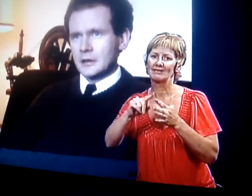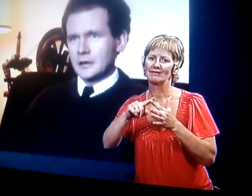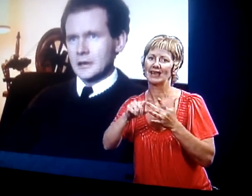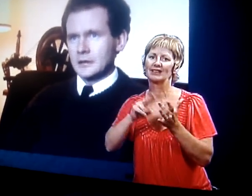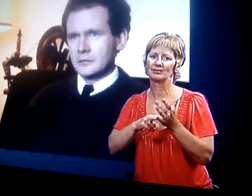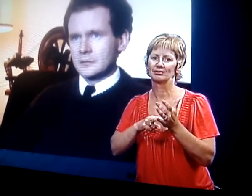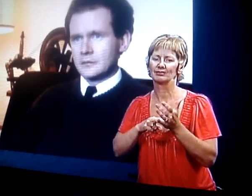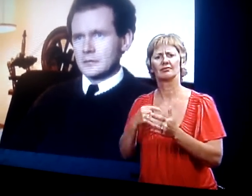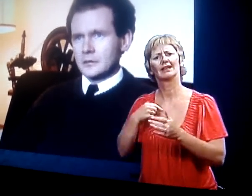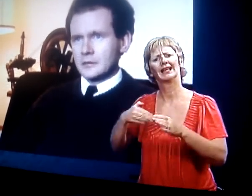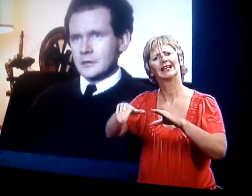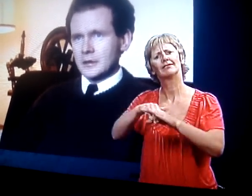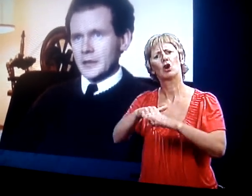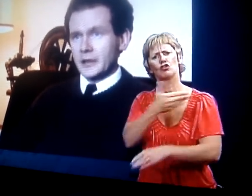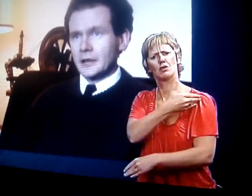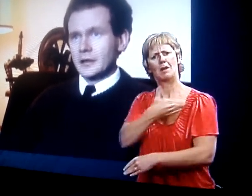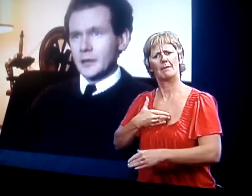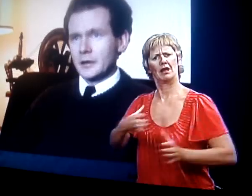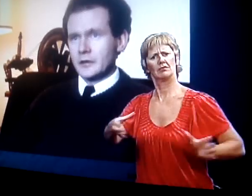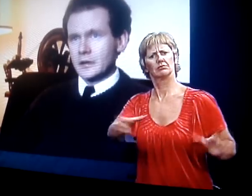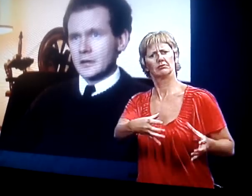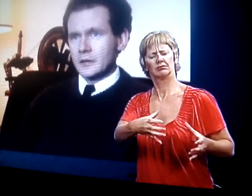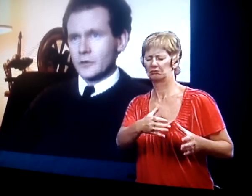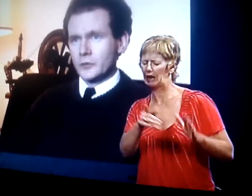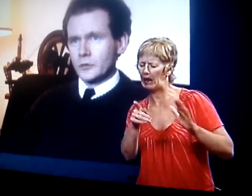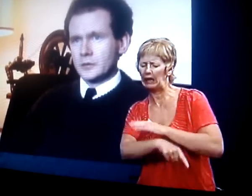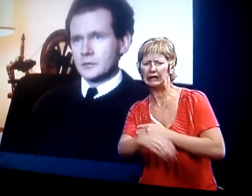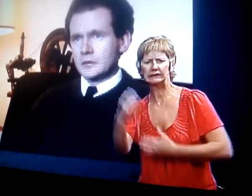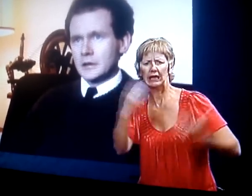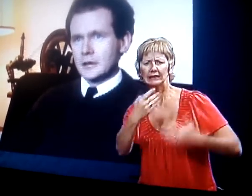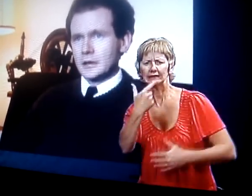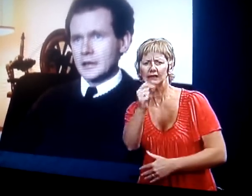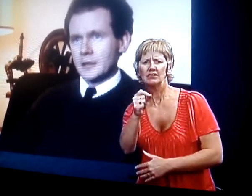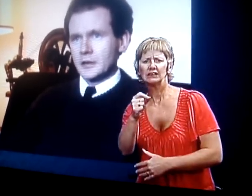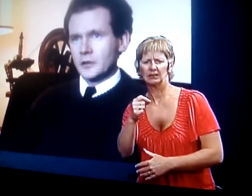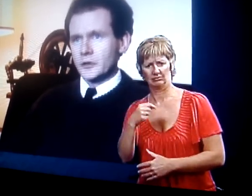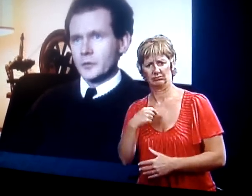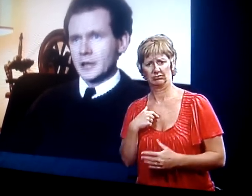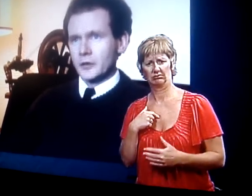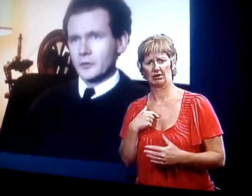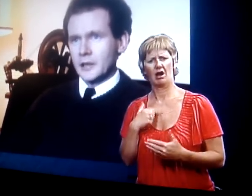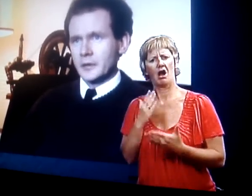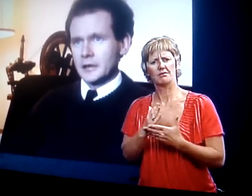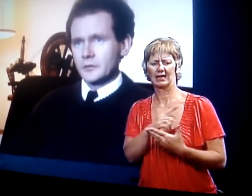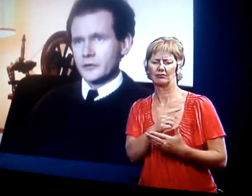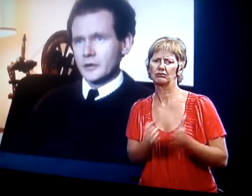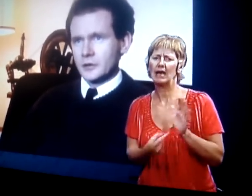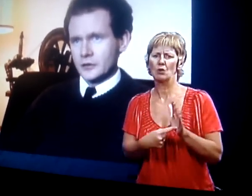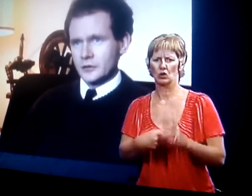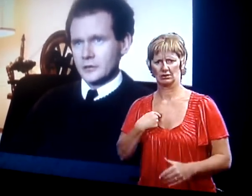I played, I believe, a full role in attempting to bring about what I believed was the only solution